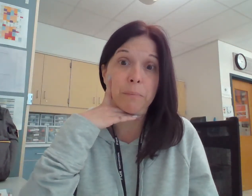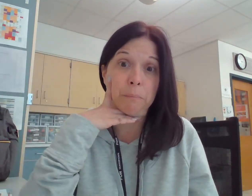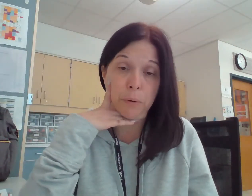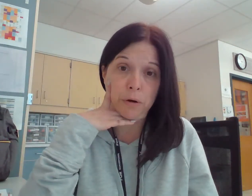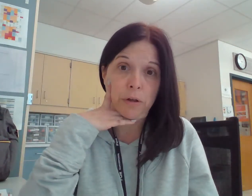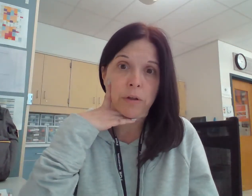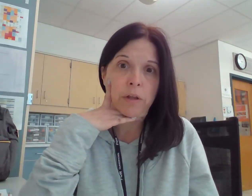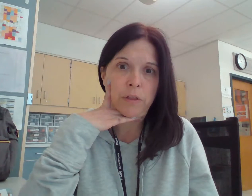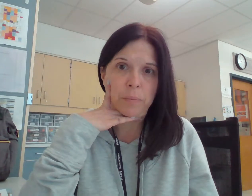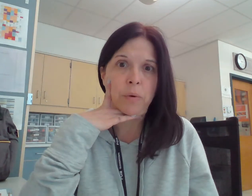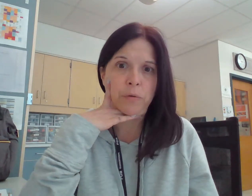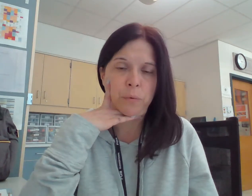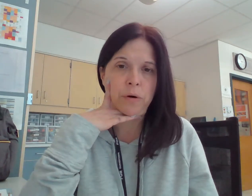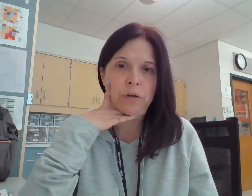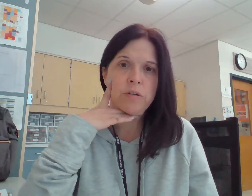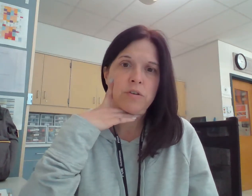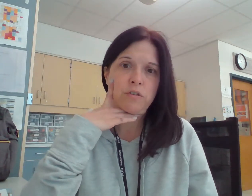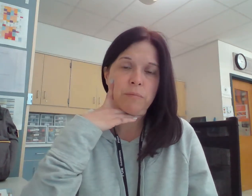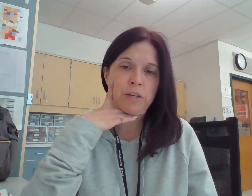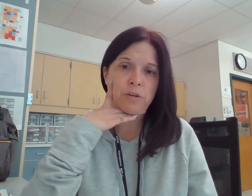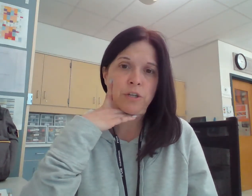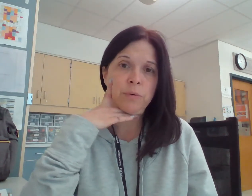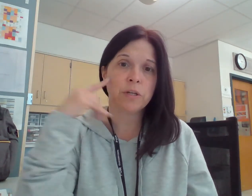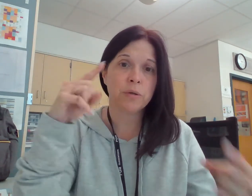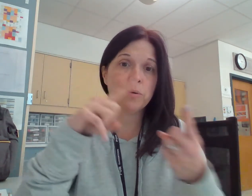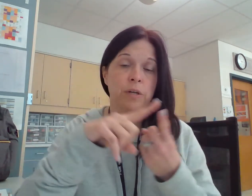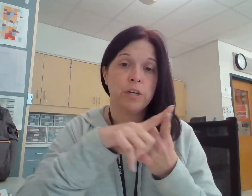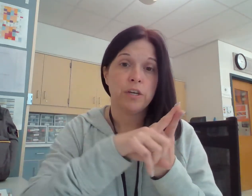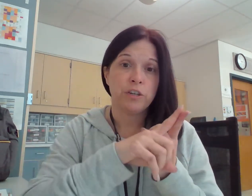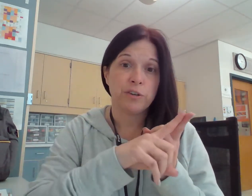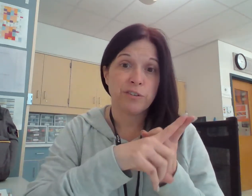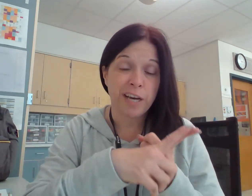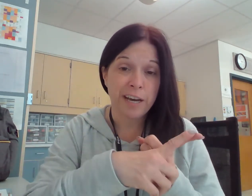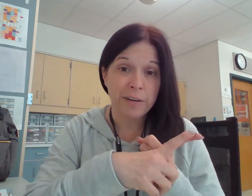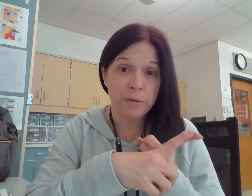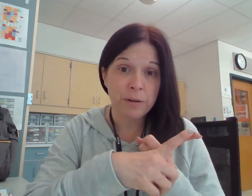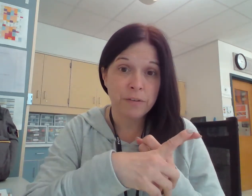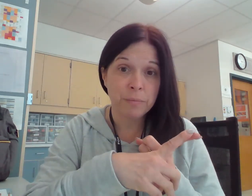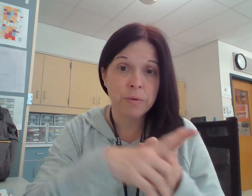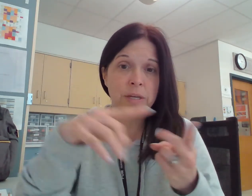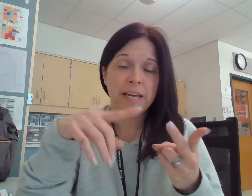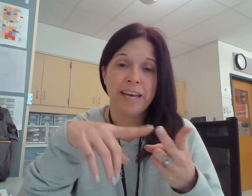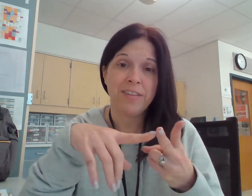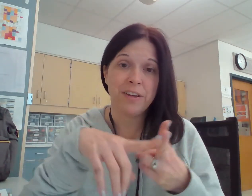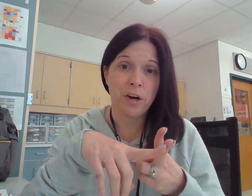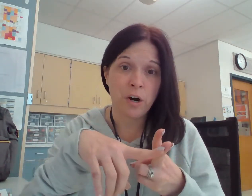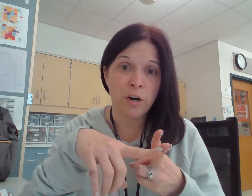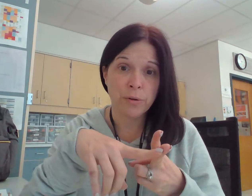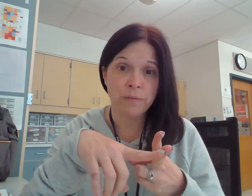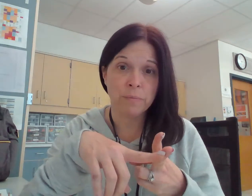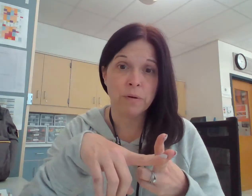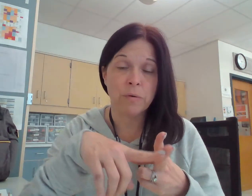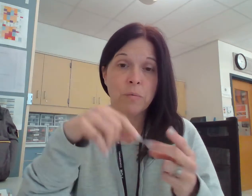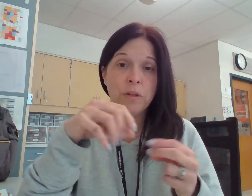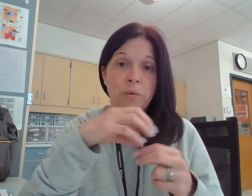book, The Boys War. So make sure you include your title of your book and the author of the book when you